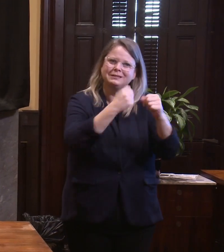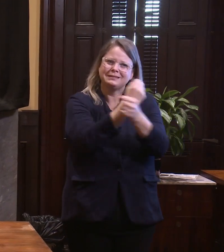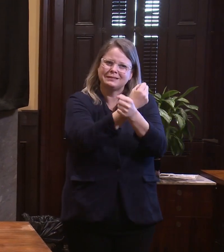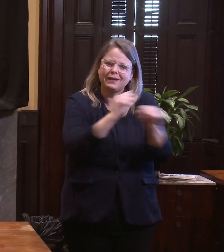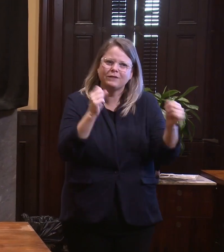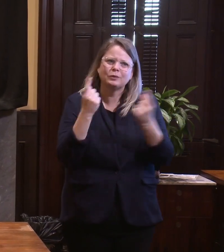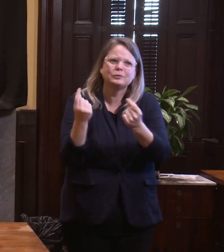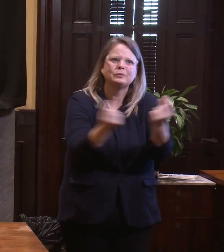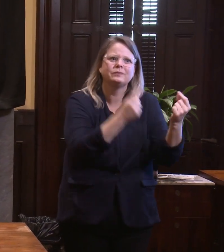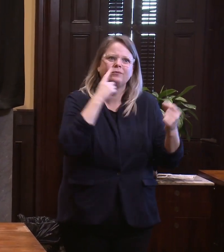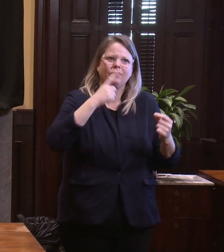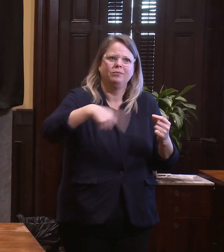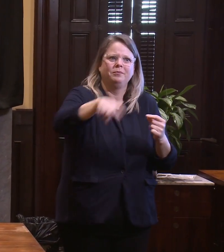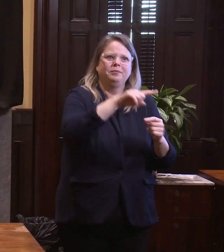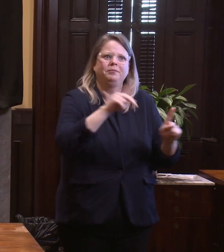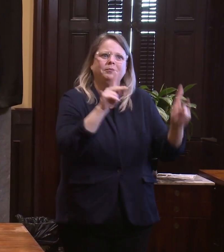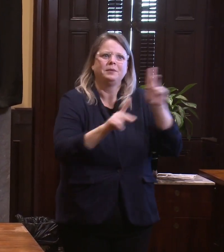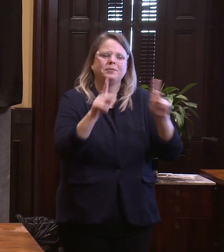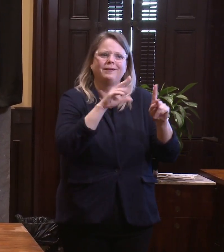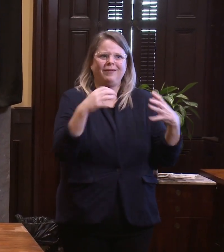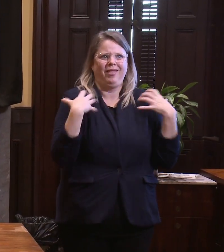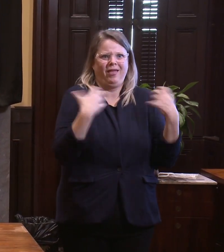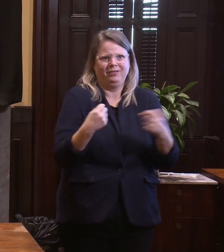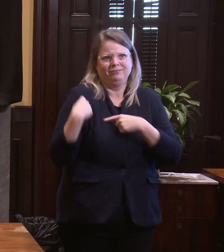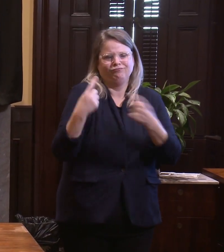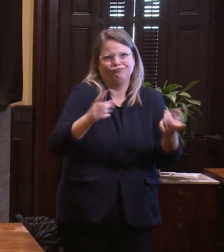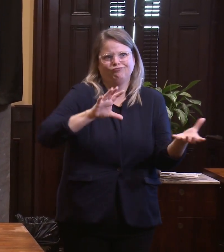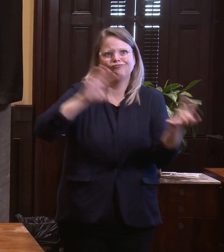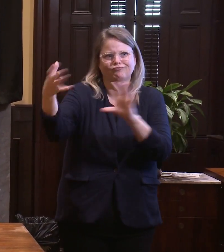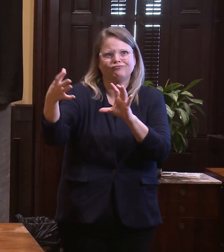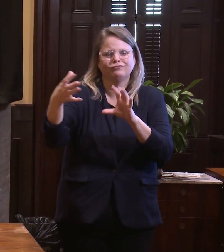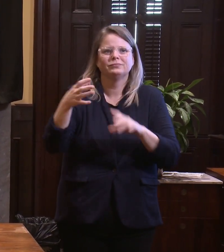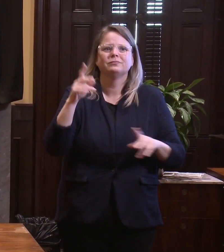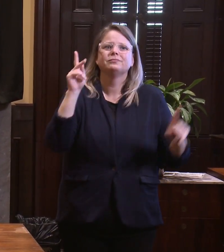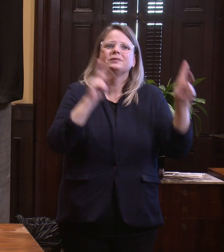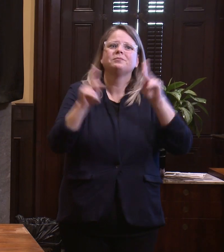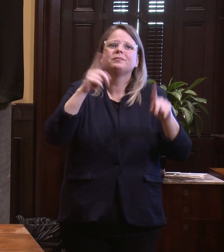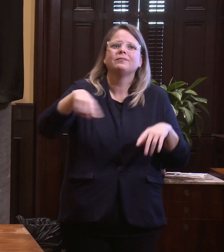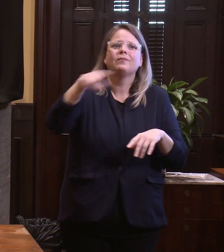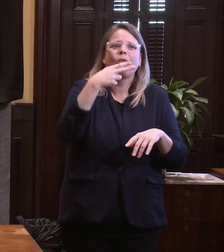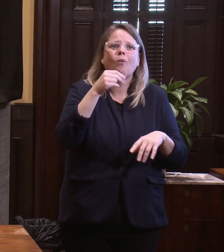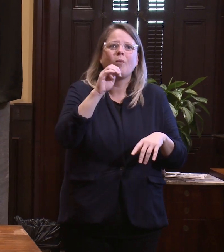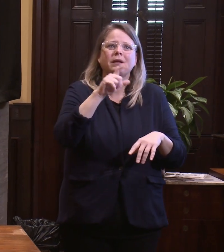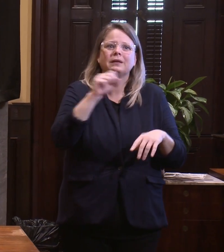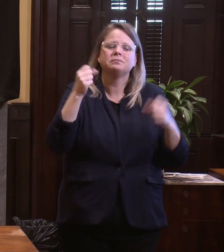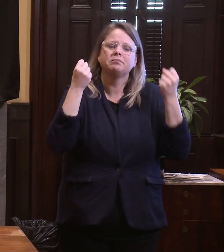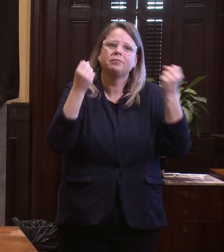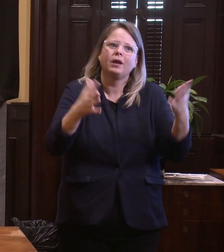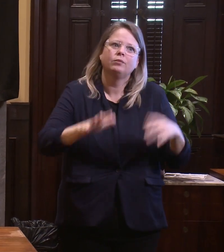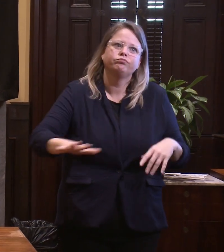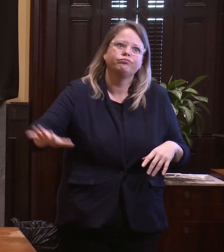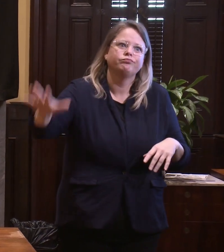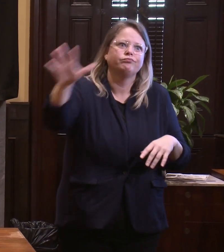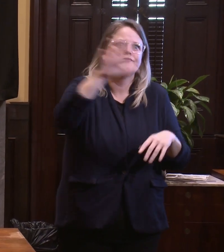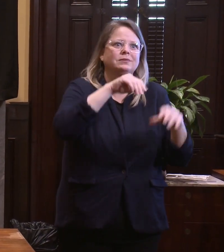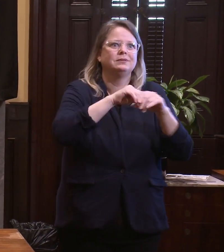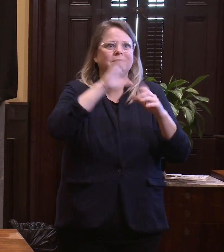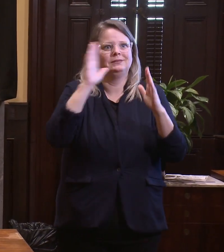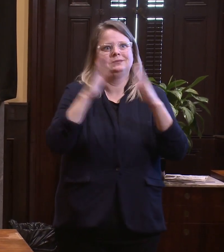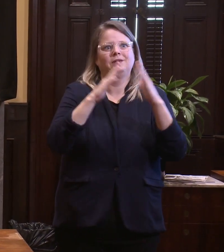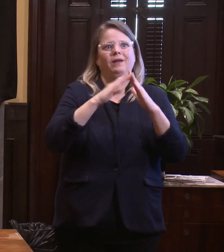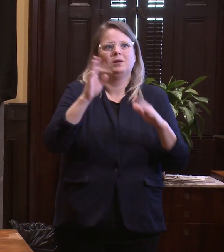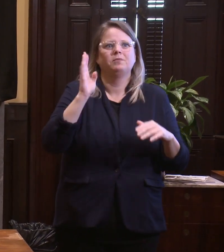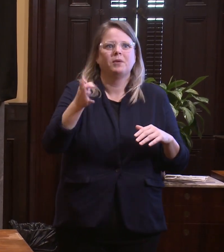health crisis. People experiencing homelessness and others living in congregate environments are particularly vulnerable during this outbreak